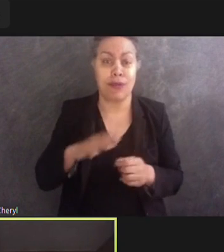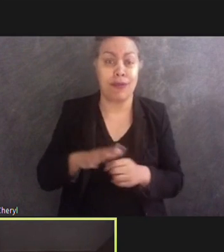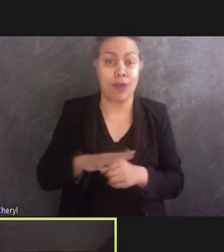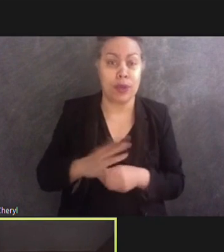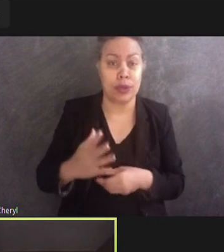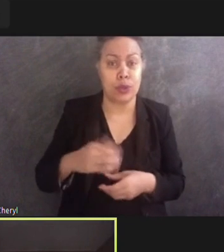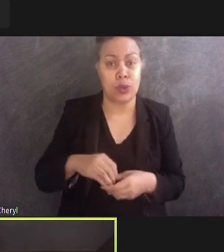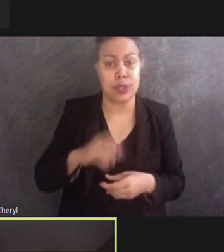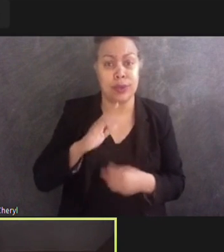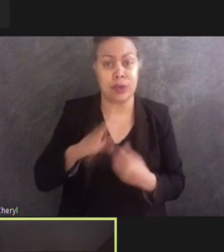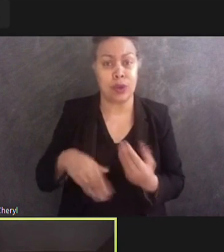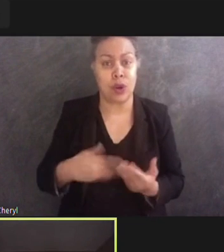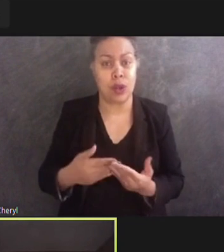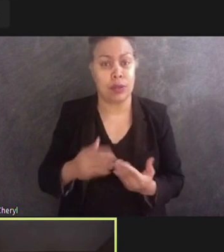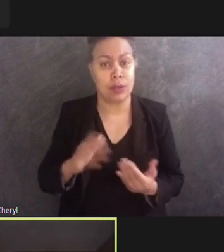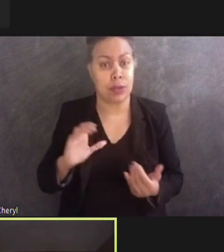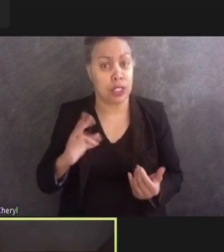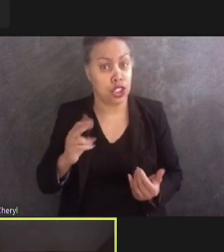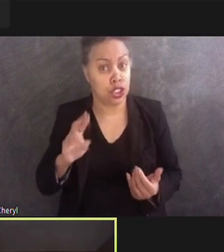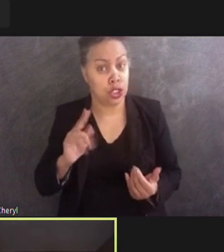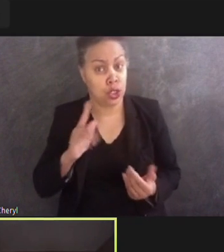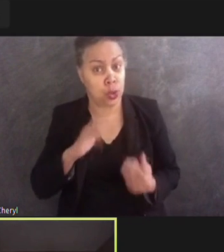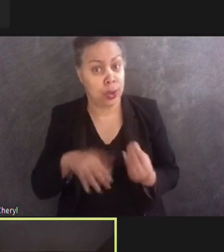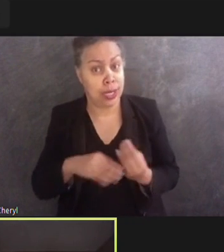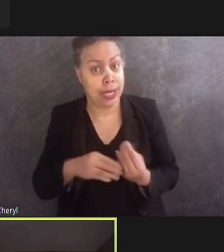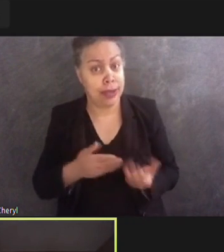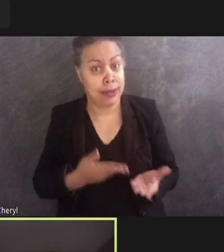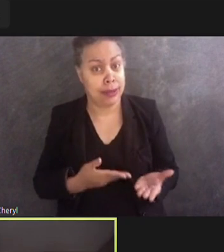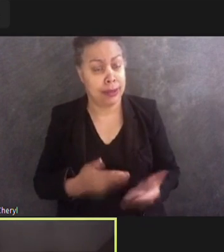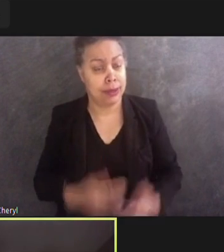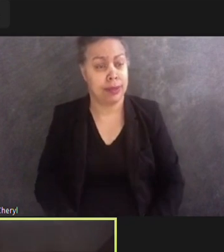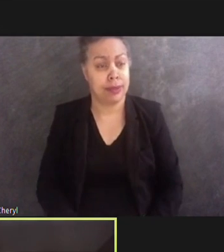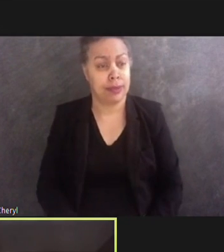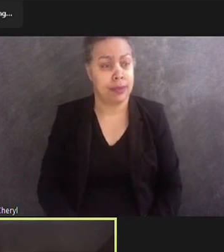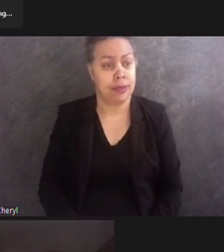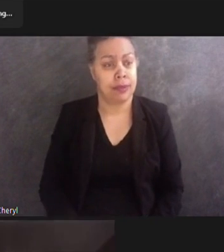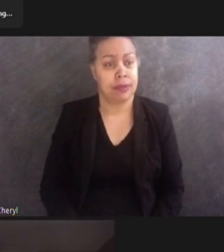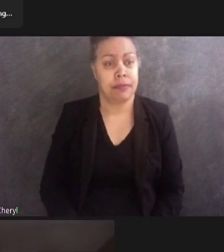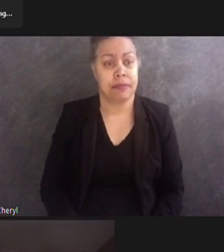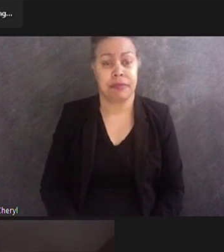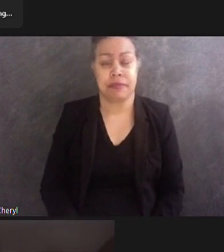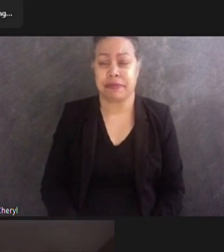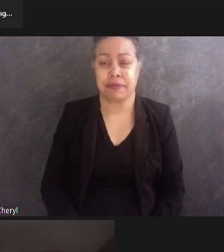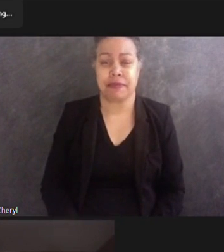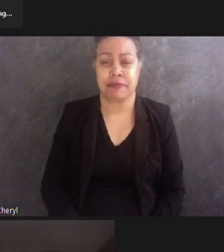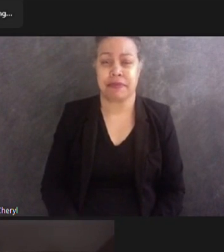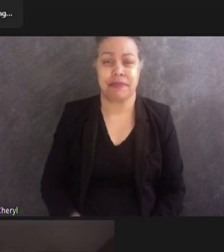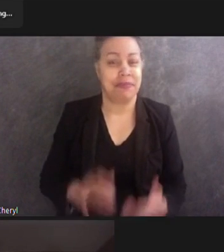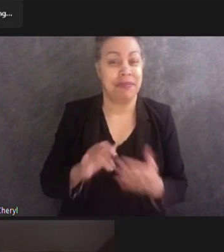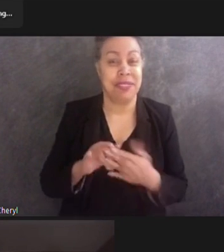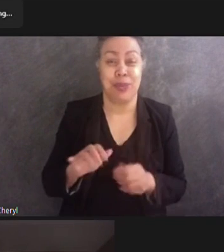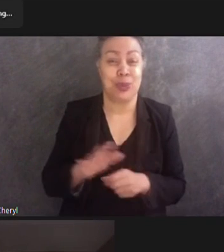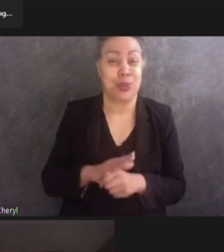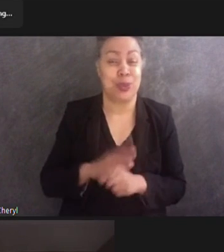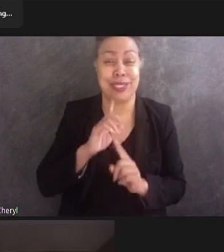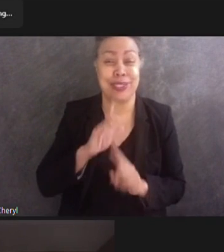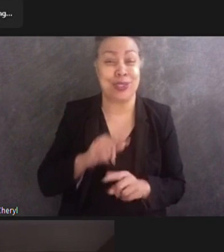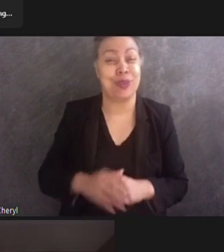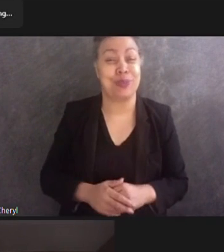Cheryl, would you add anything to that? That was a very complete and thorough answer. I just